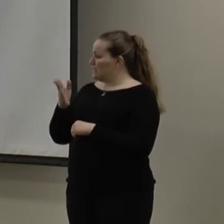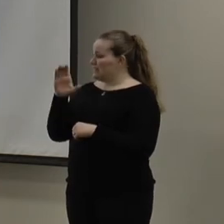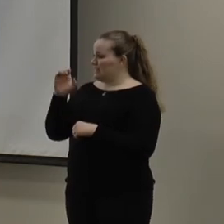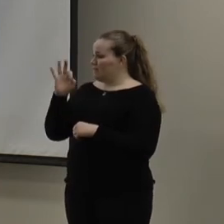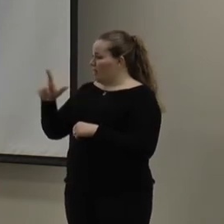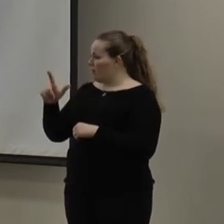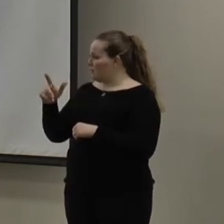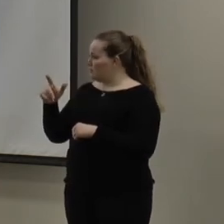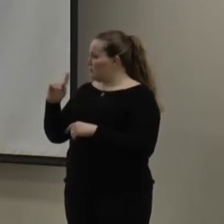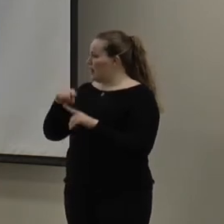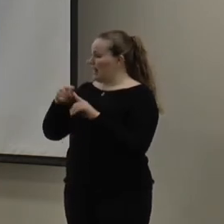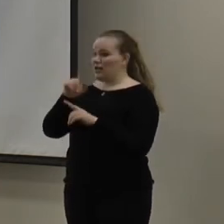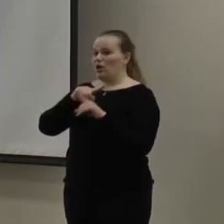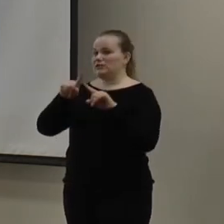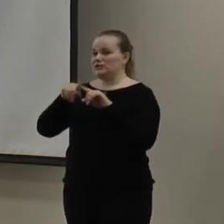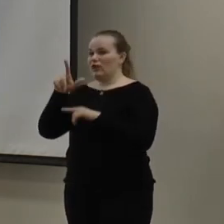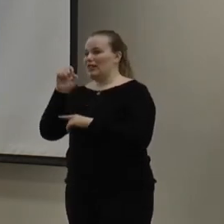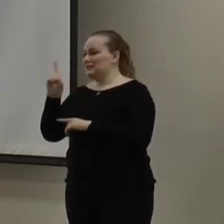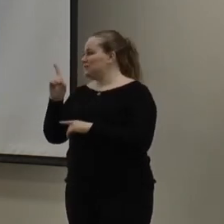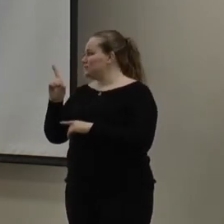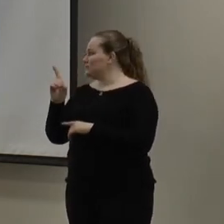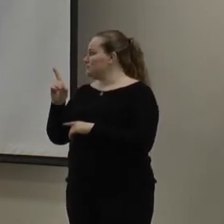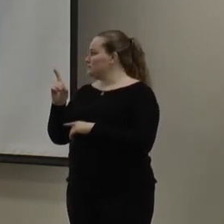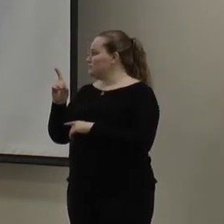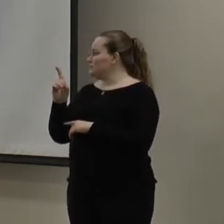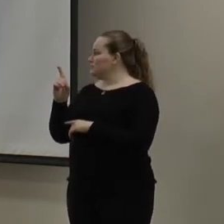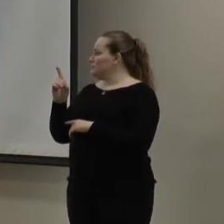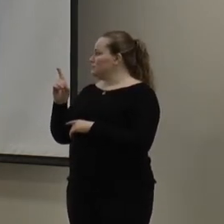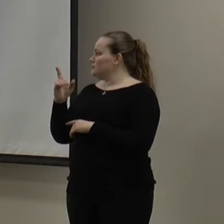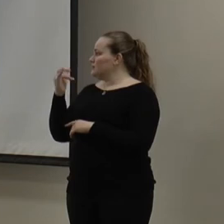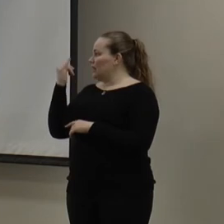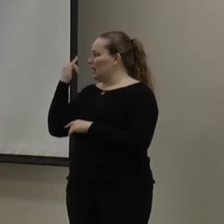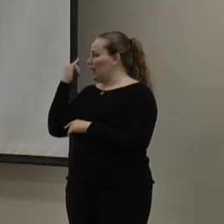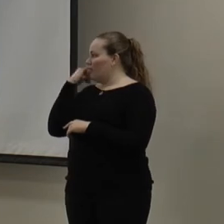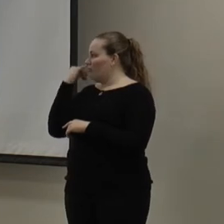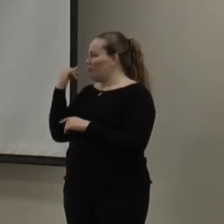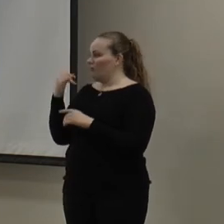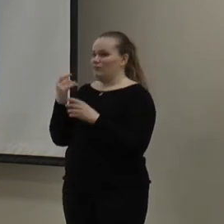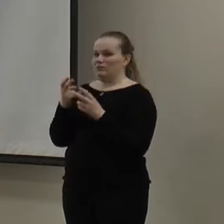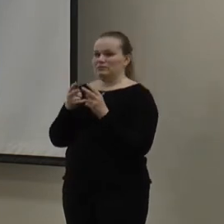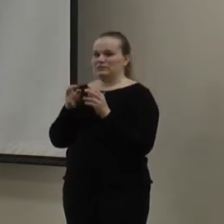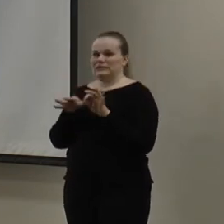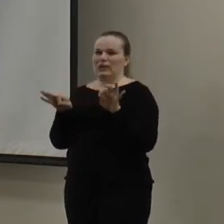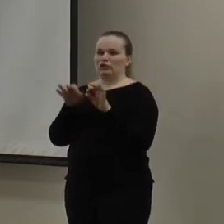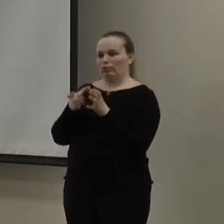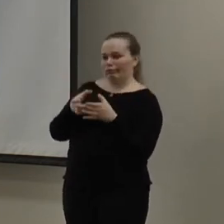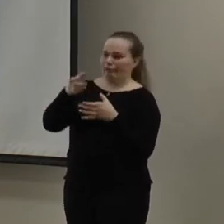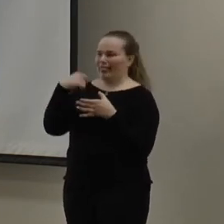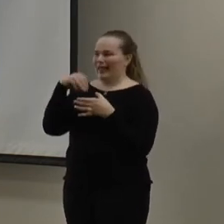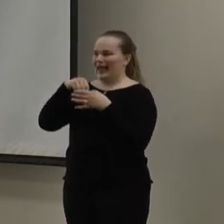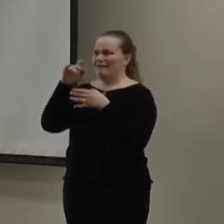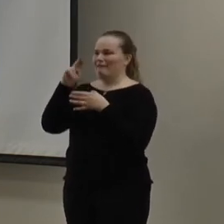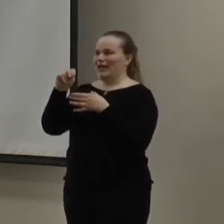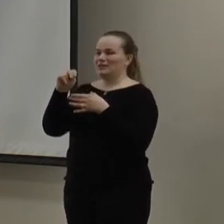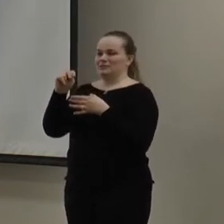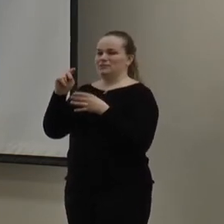CFL. And, then, these are all LEDs. And, even a unique corn pop LED that you can put in like a light fan just to